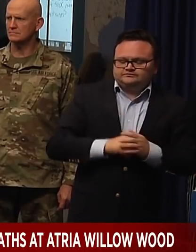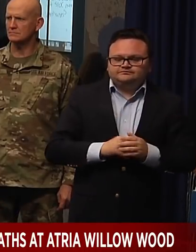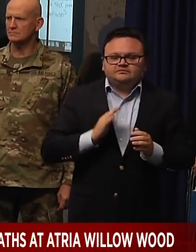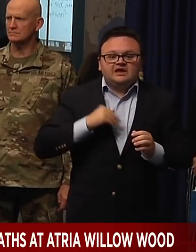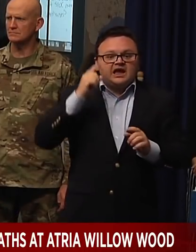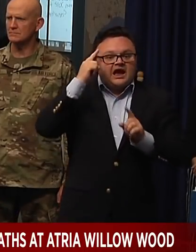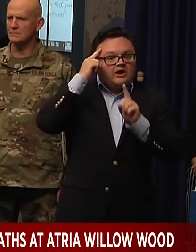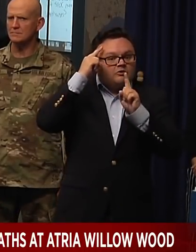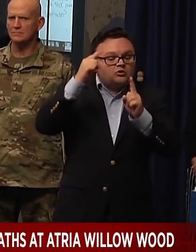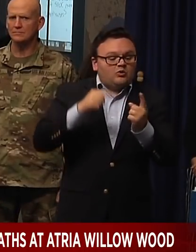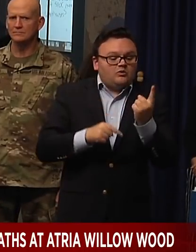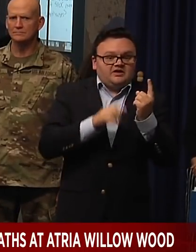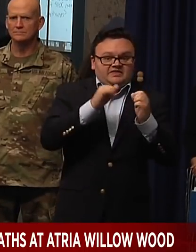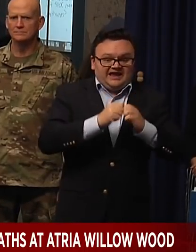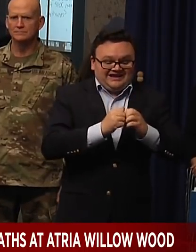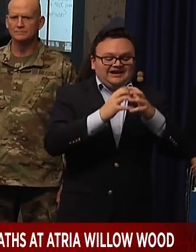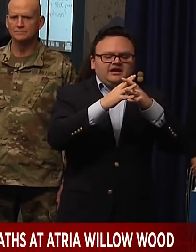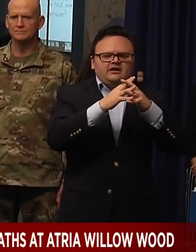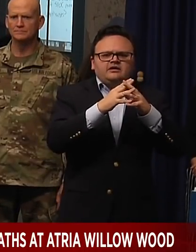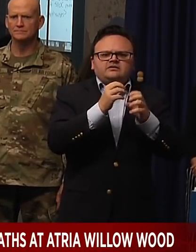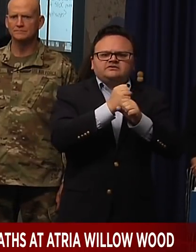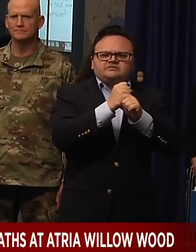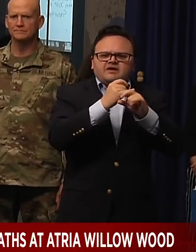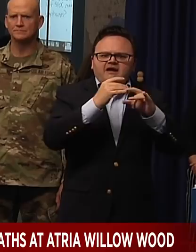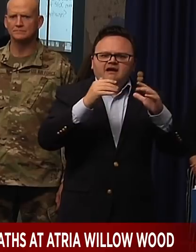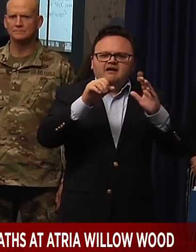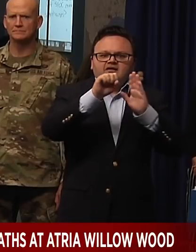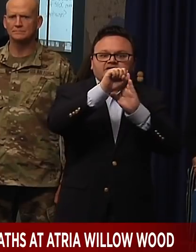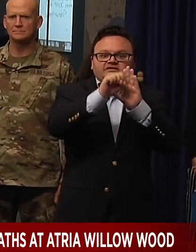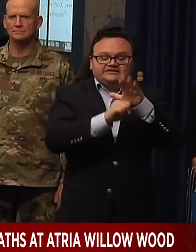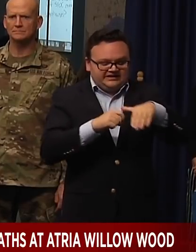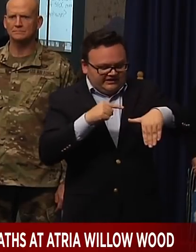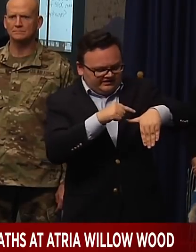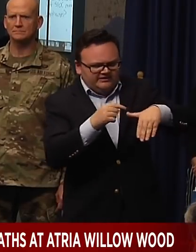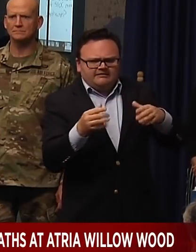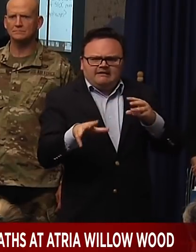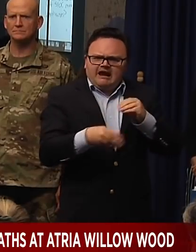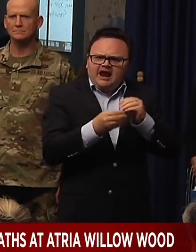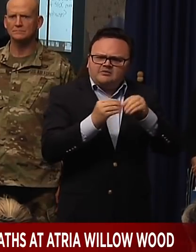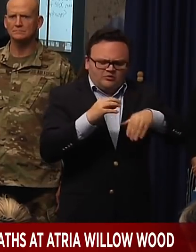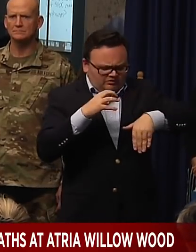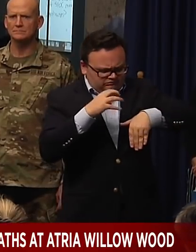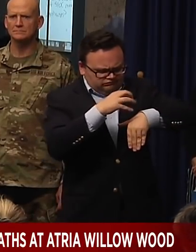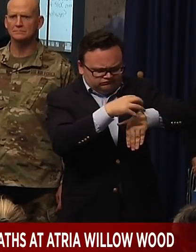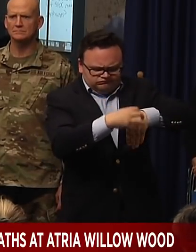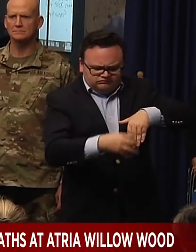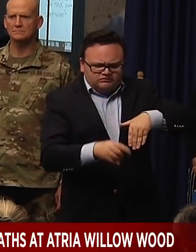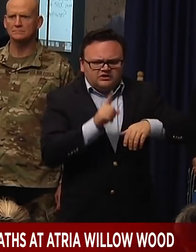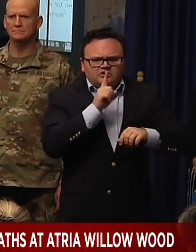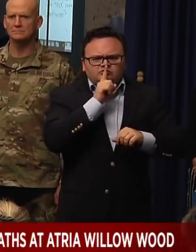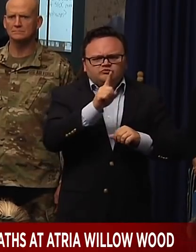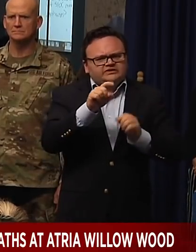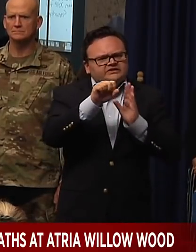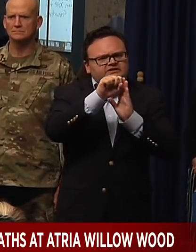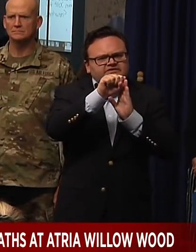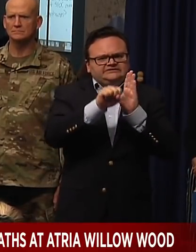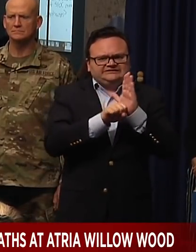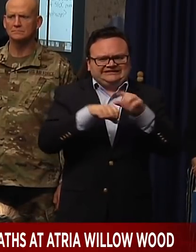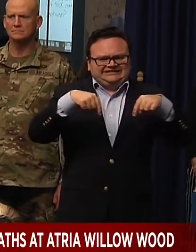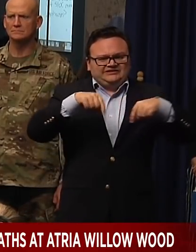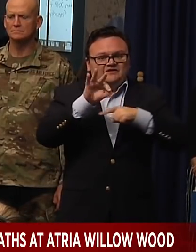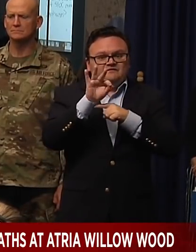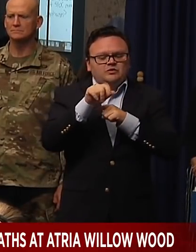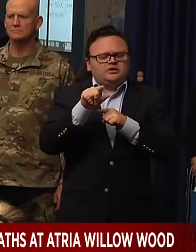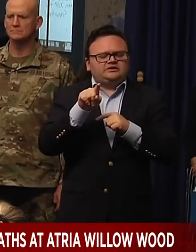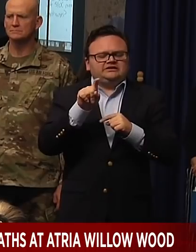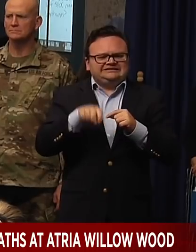Because I really think that the number one thing that we need is just a lot more people to have been tested. If we had that, then I